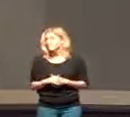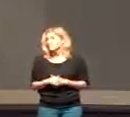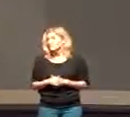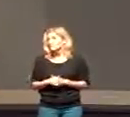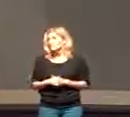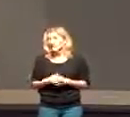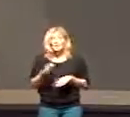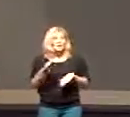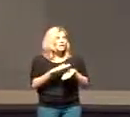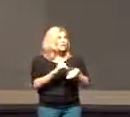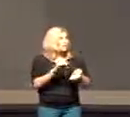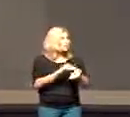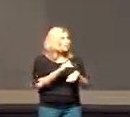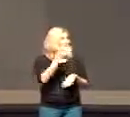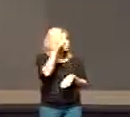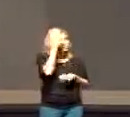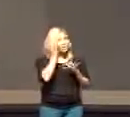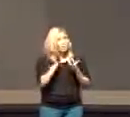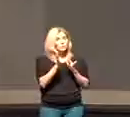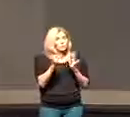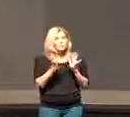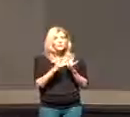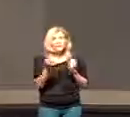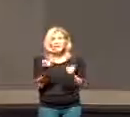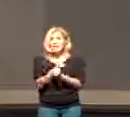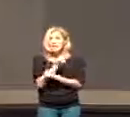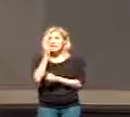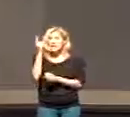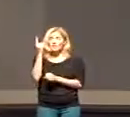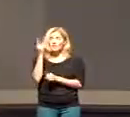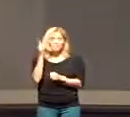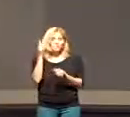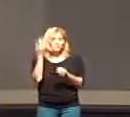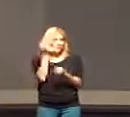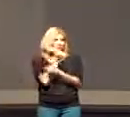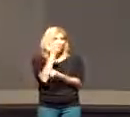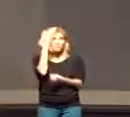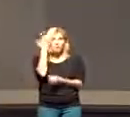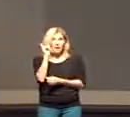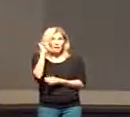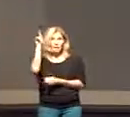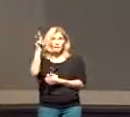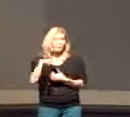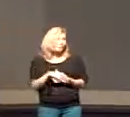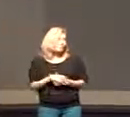it's a call to know Jesus and to love him and to be loved by him